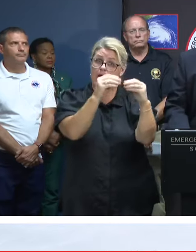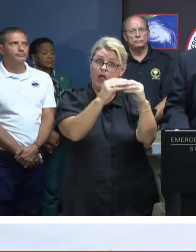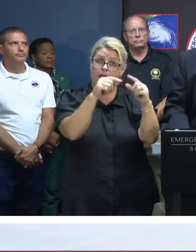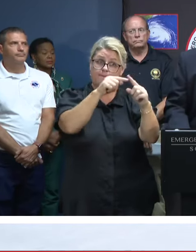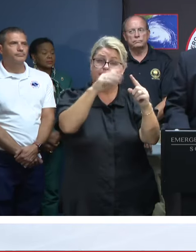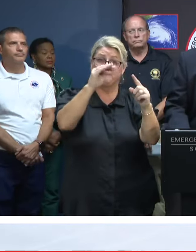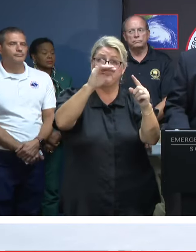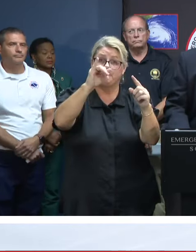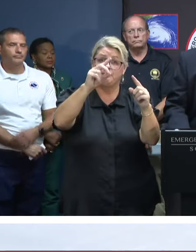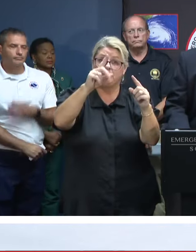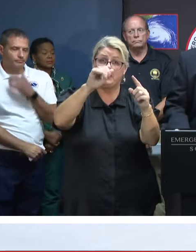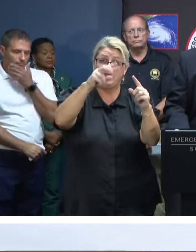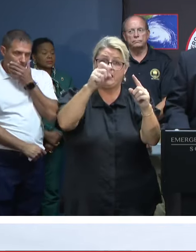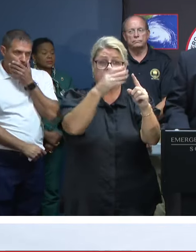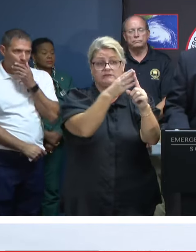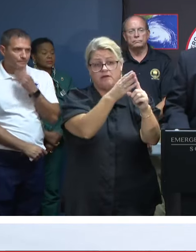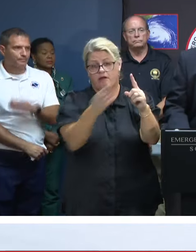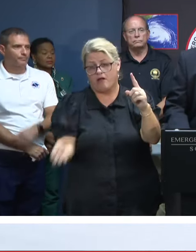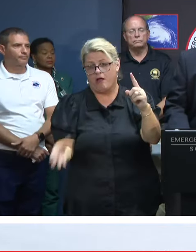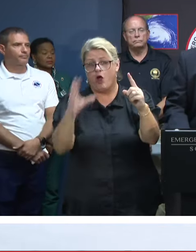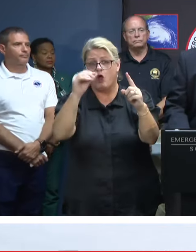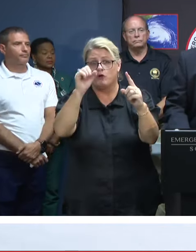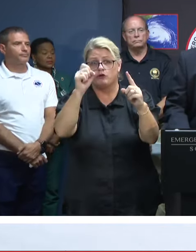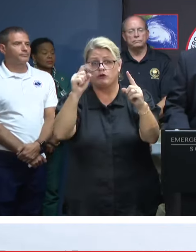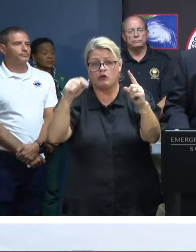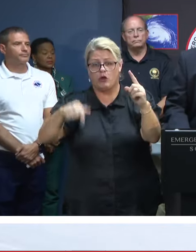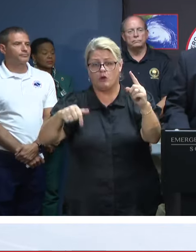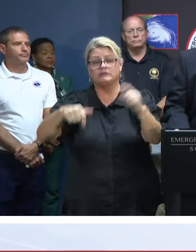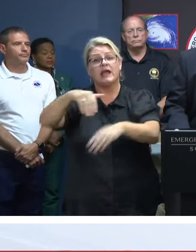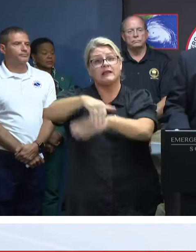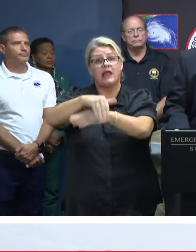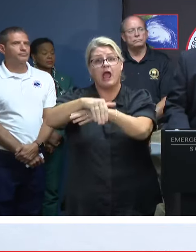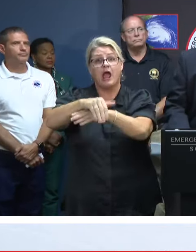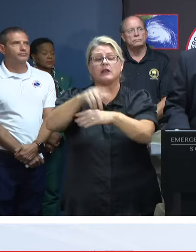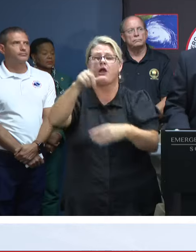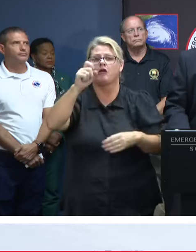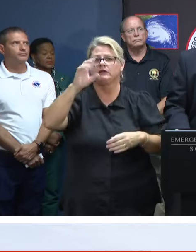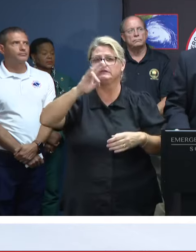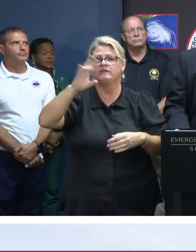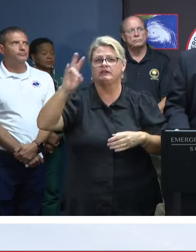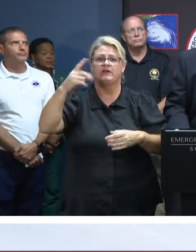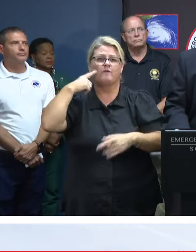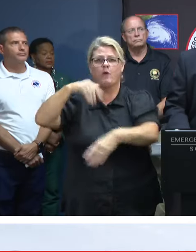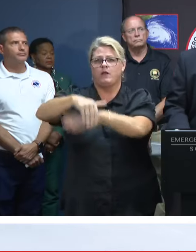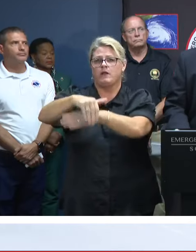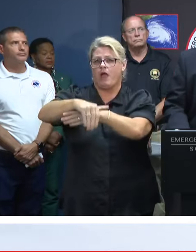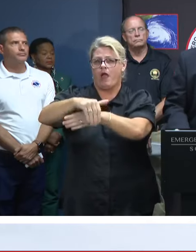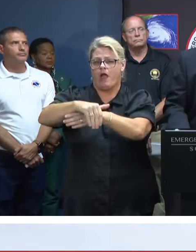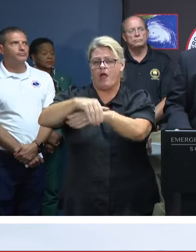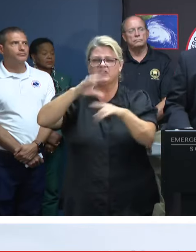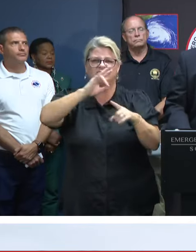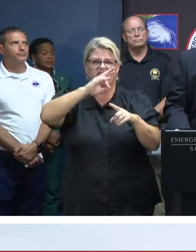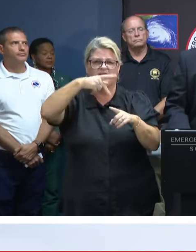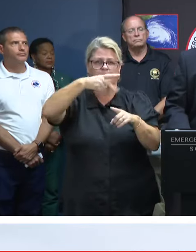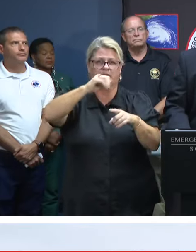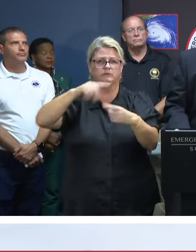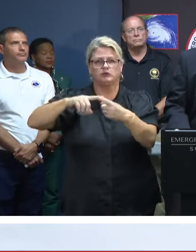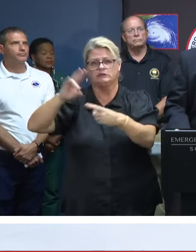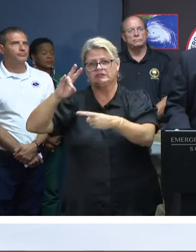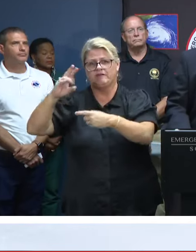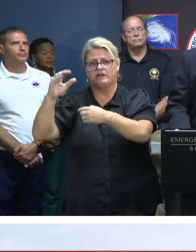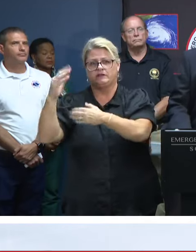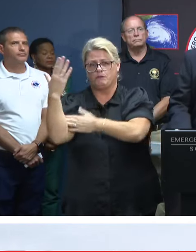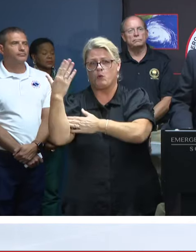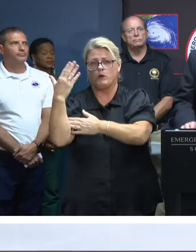And we'll have 167 personnel assigned to the night shift tonight, that's 7 p.m. to 7 a.m. Just to reemphasize